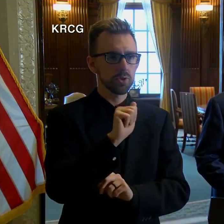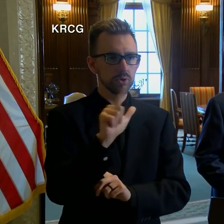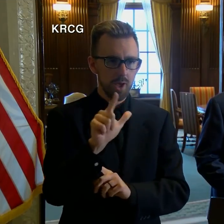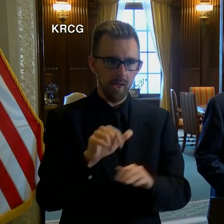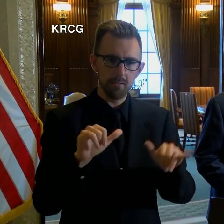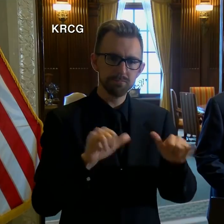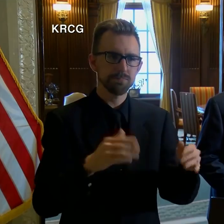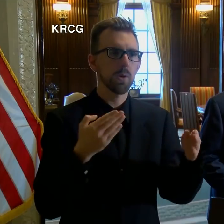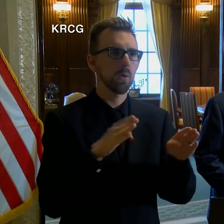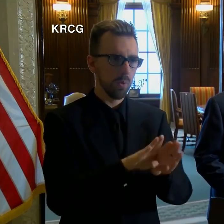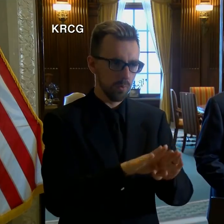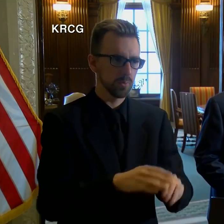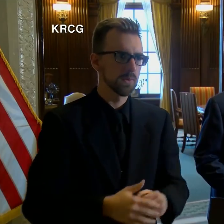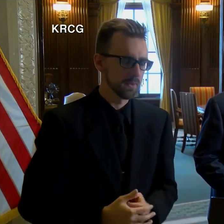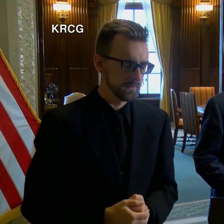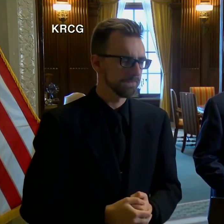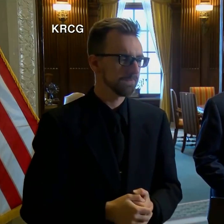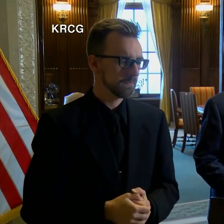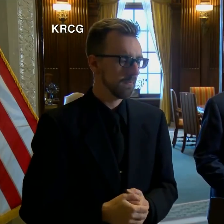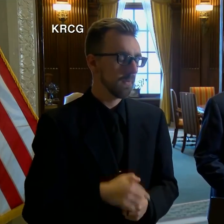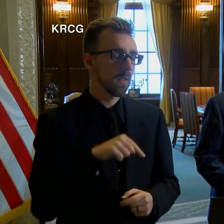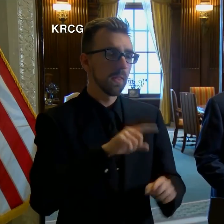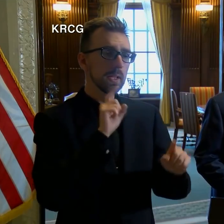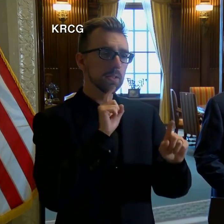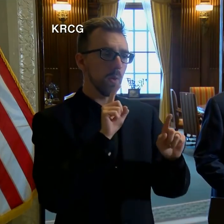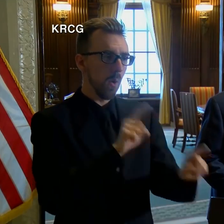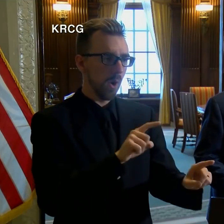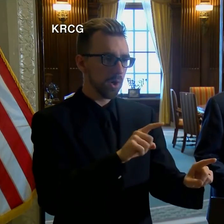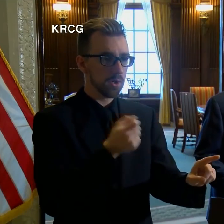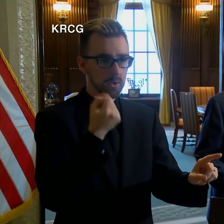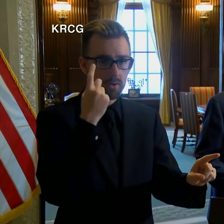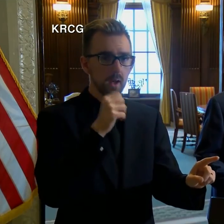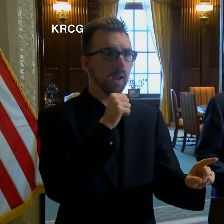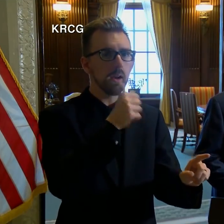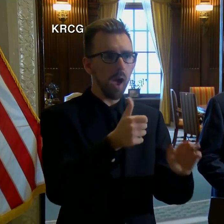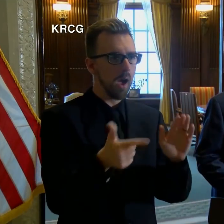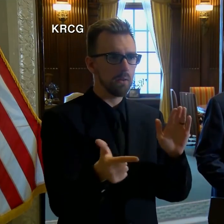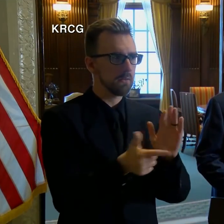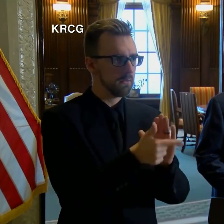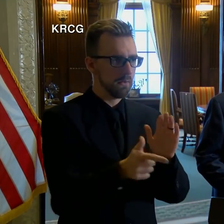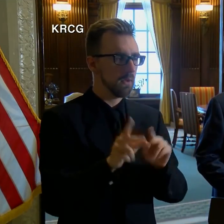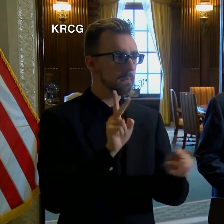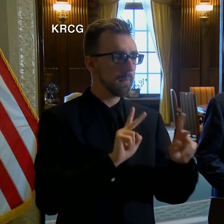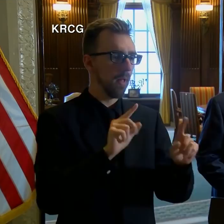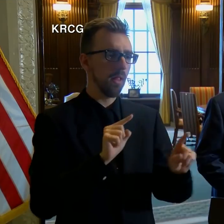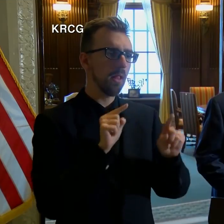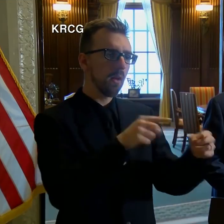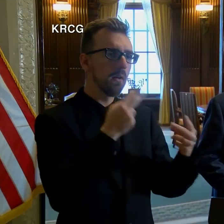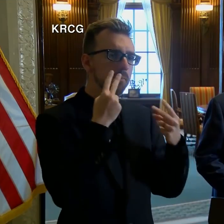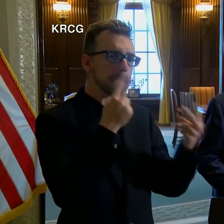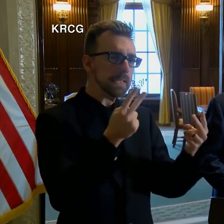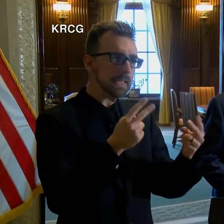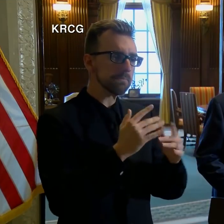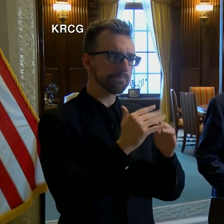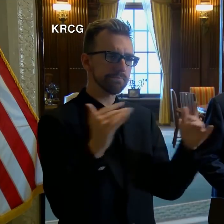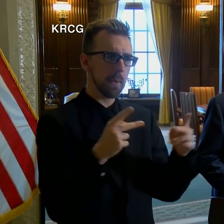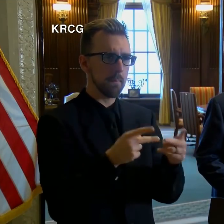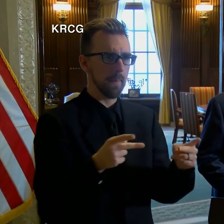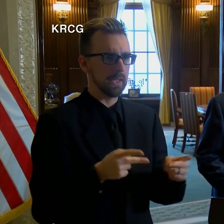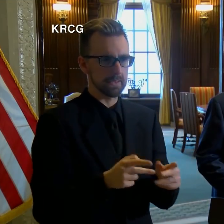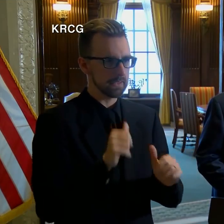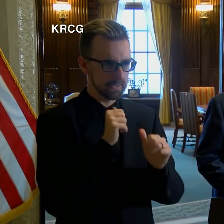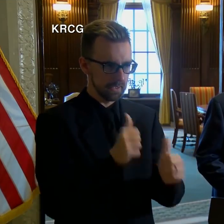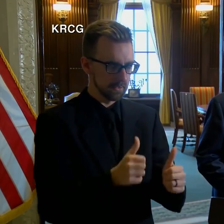closed. This order does not prohibit people from visiting a variety of places,